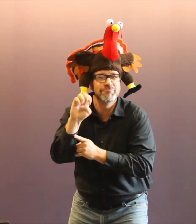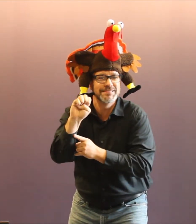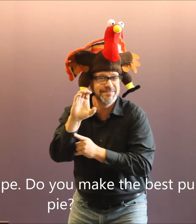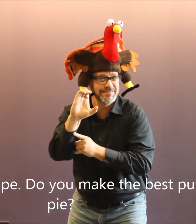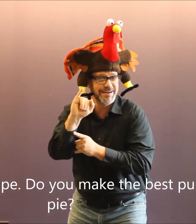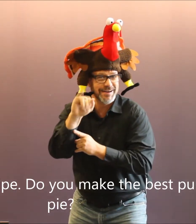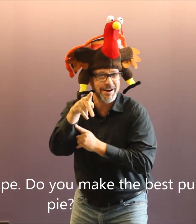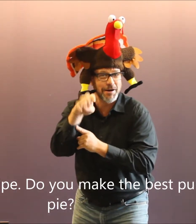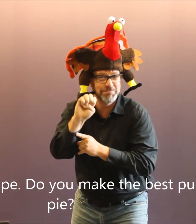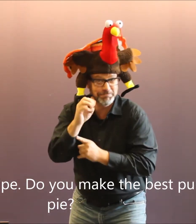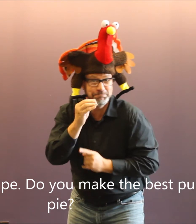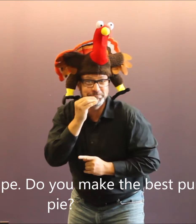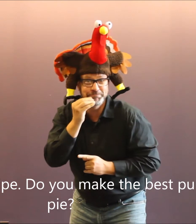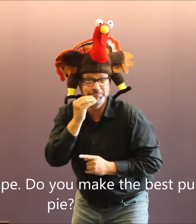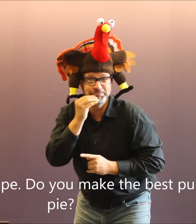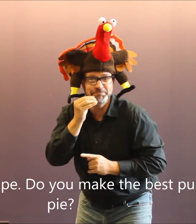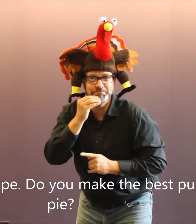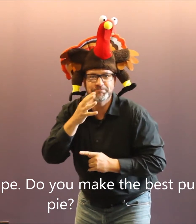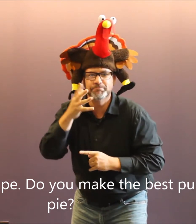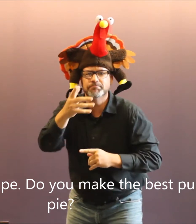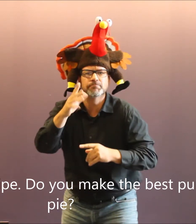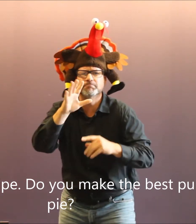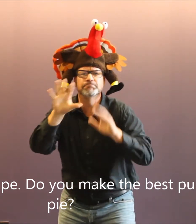Send us your favorite Thanksgiving recipe.